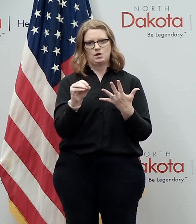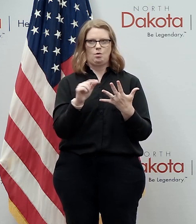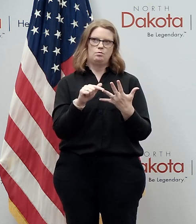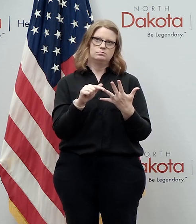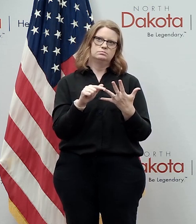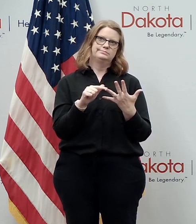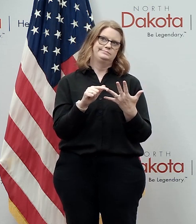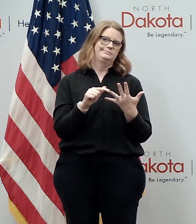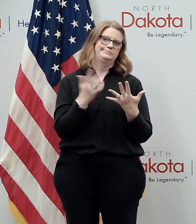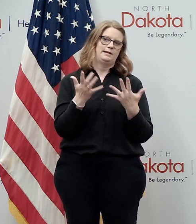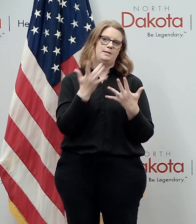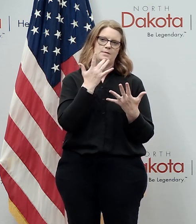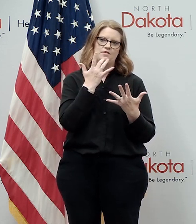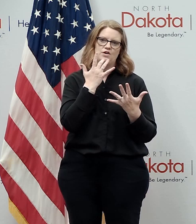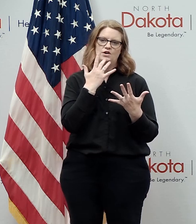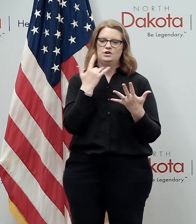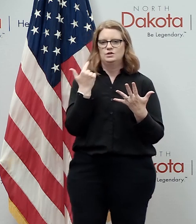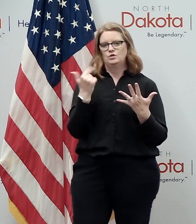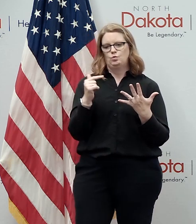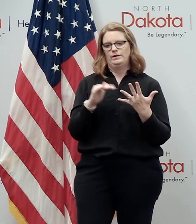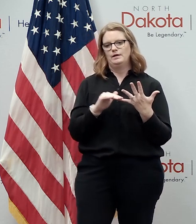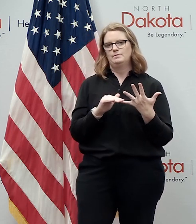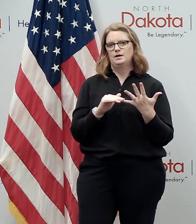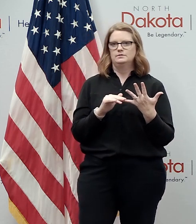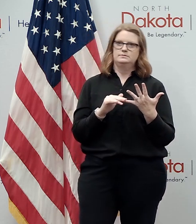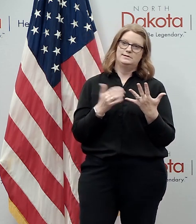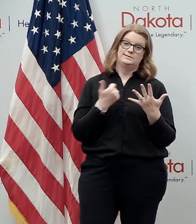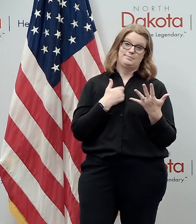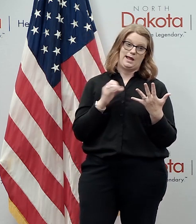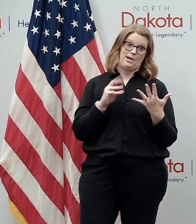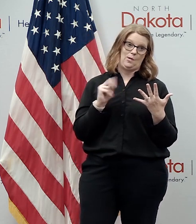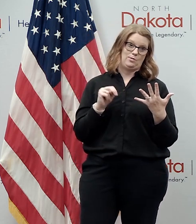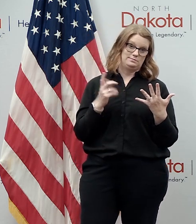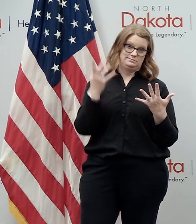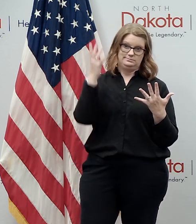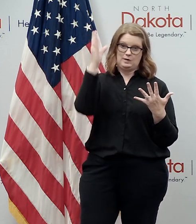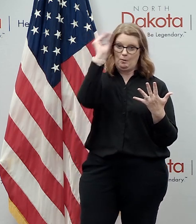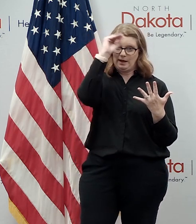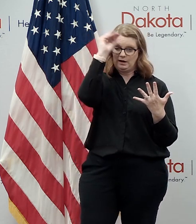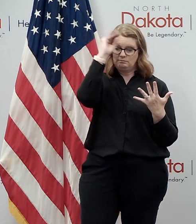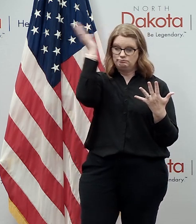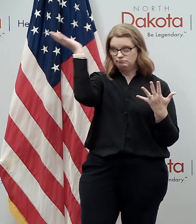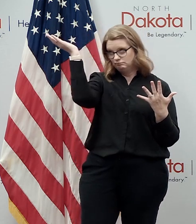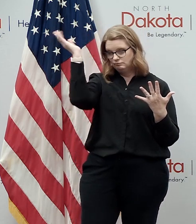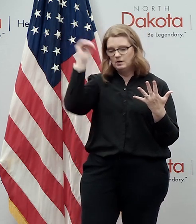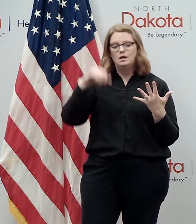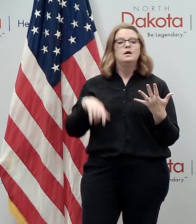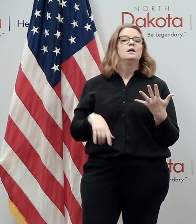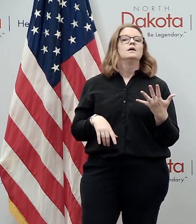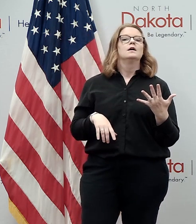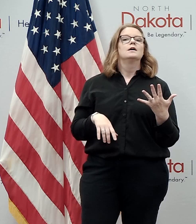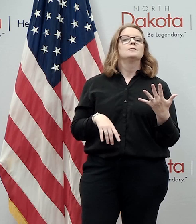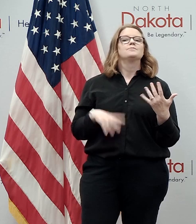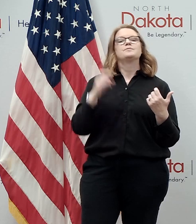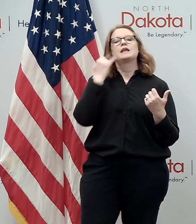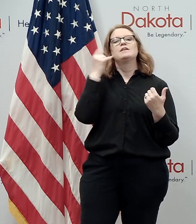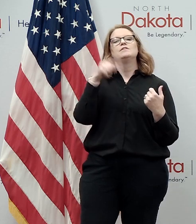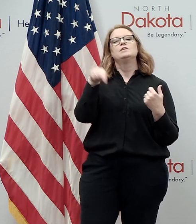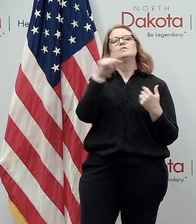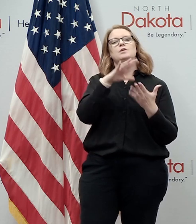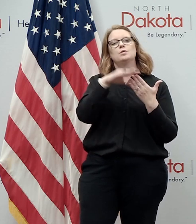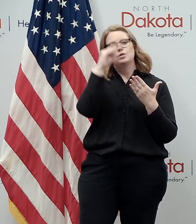preferred that we had green on the bottom this personal comment but uh we are uh if any of you learned about